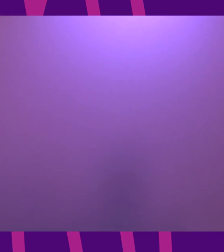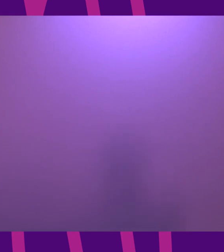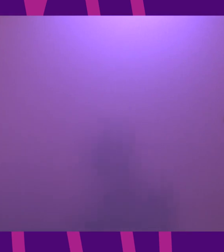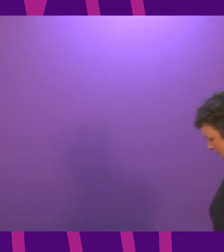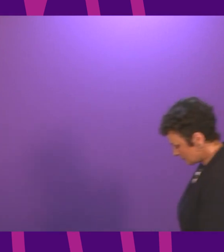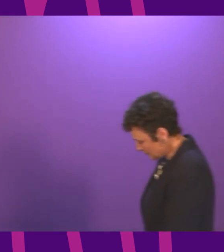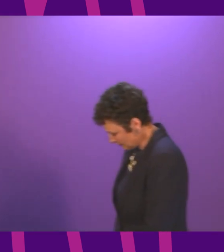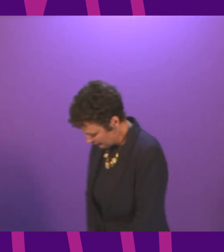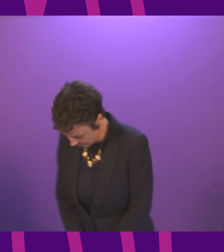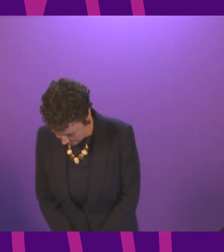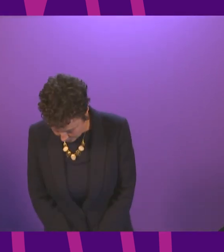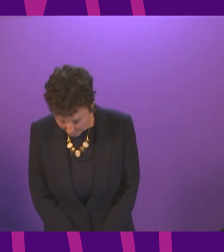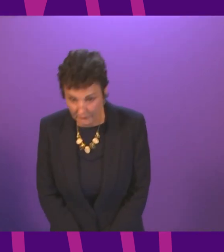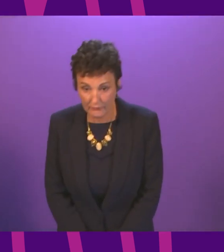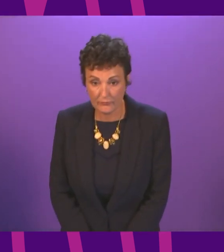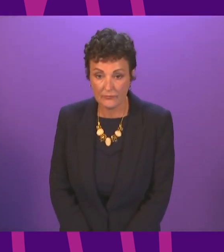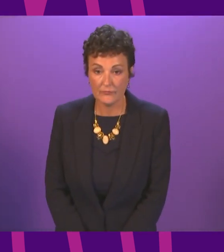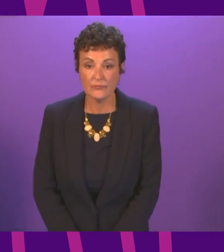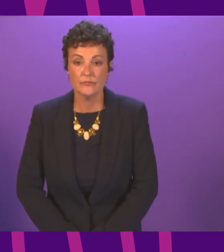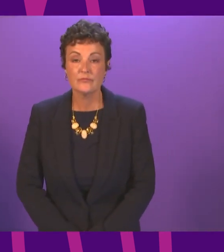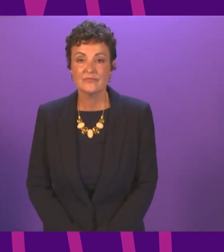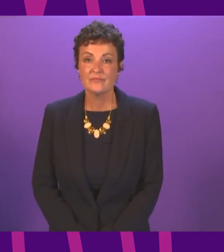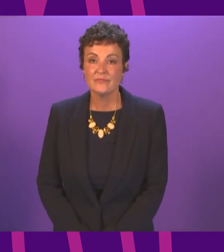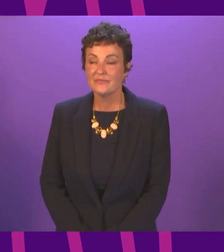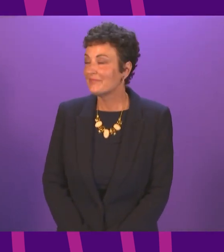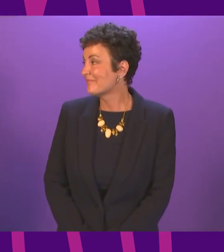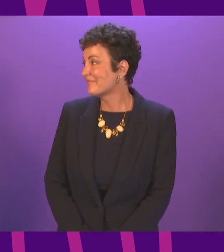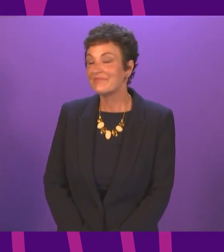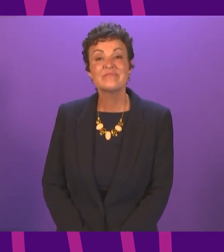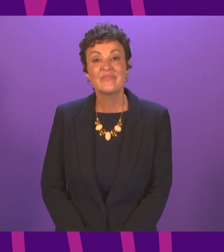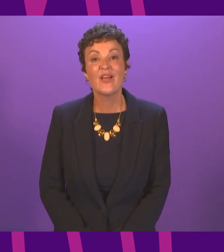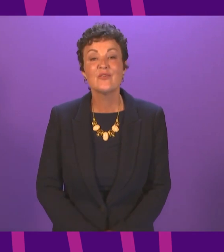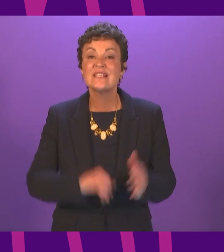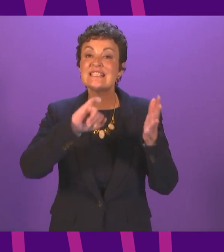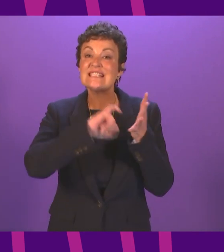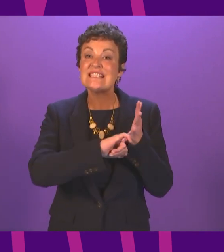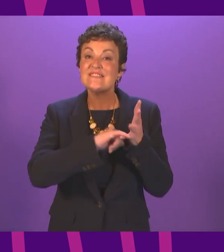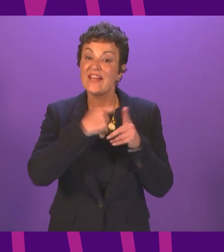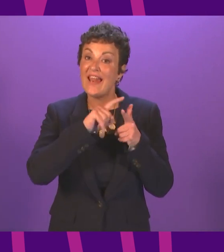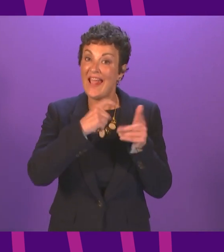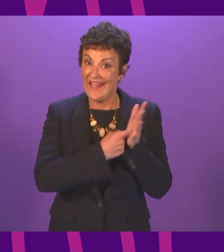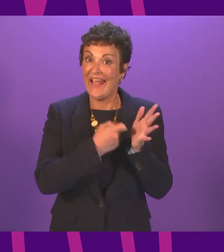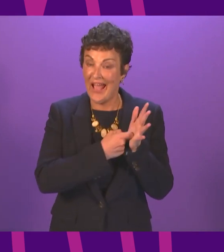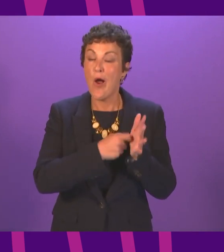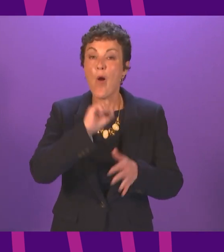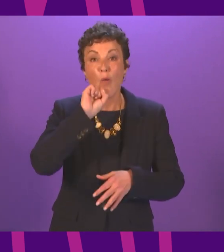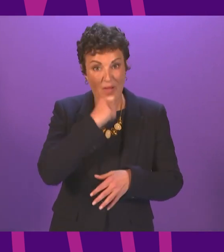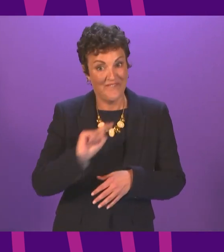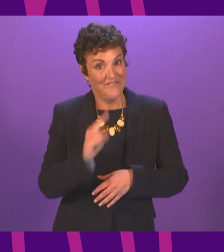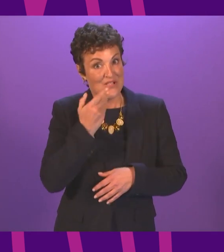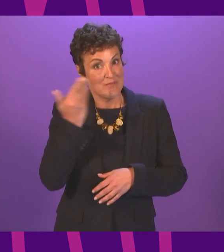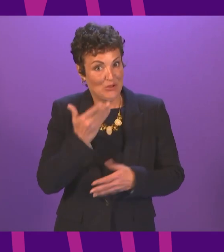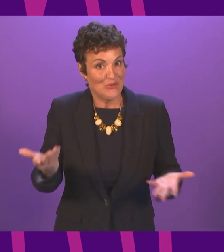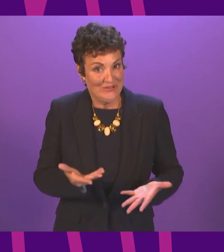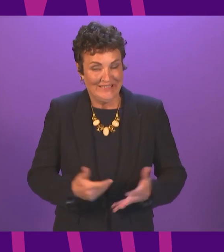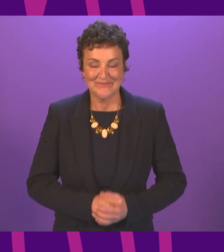thank you thank you Mr Gray I would next call Stephen Kerr also making his first speech in our parliament today and he will be followed by Stuart Macmillan